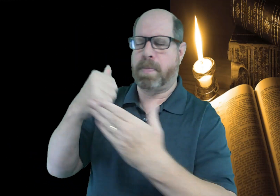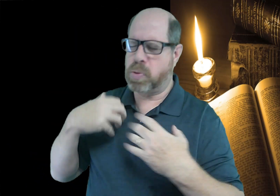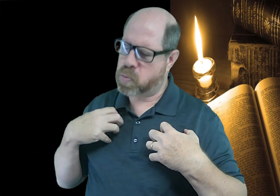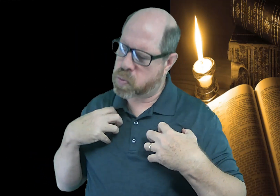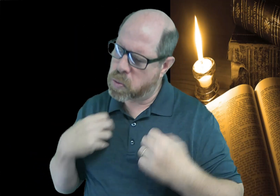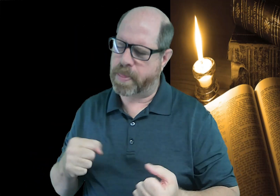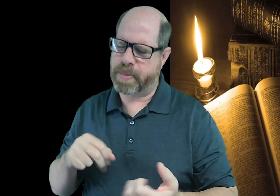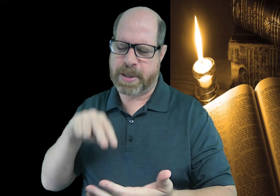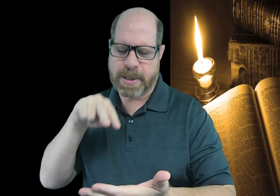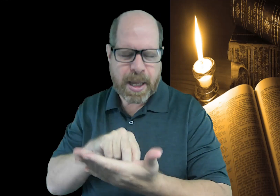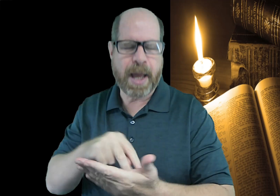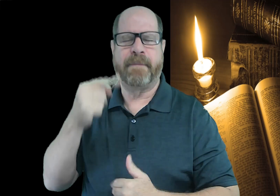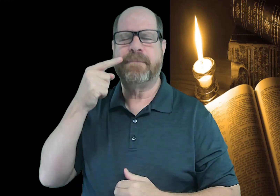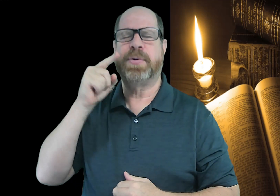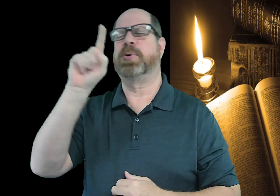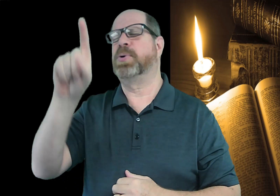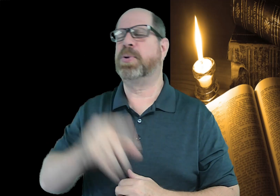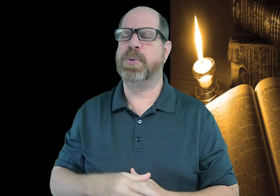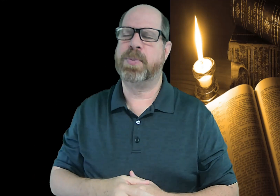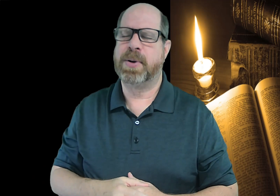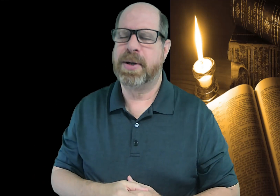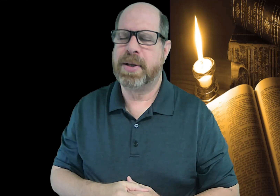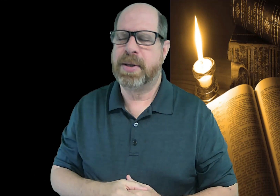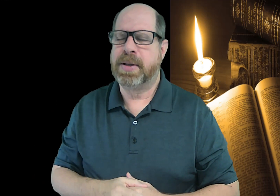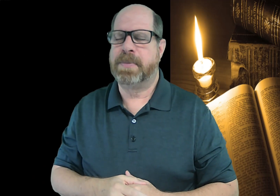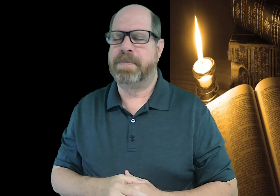So we need your help to be brave and stand strong for you.